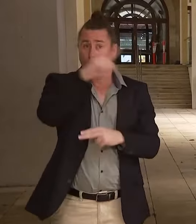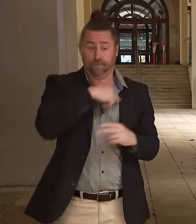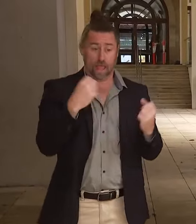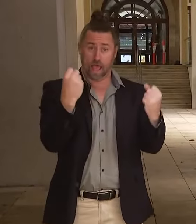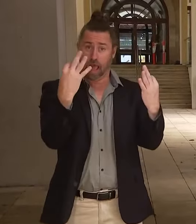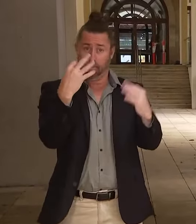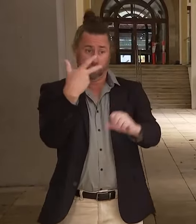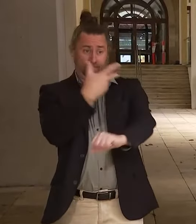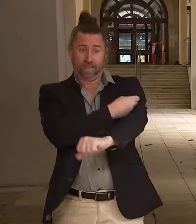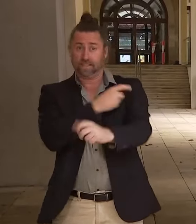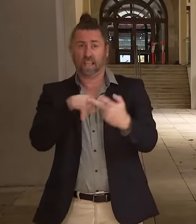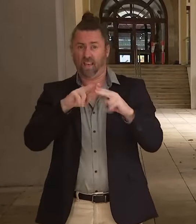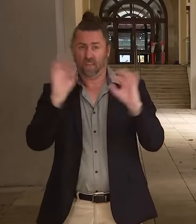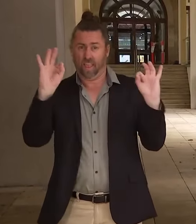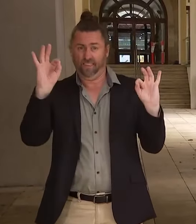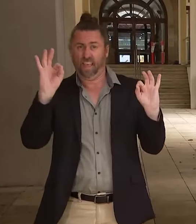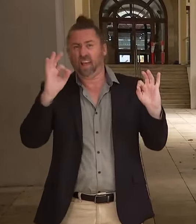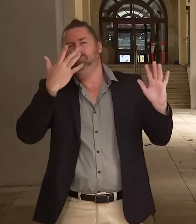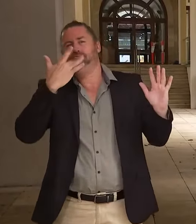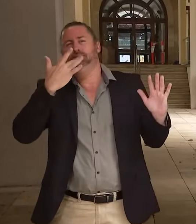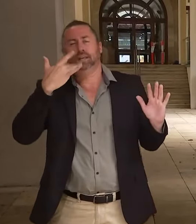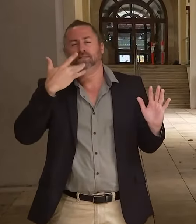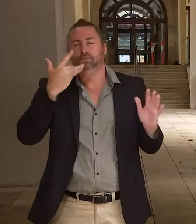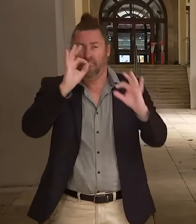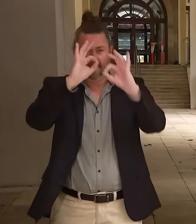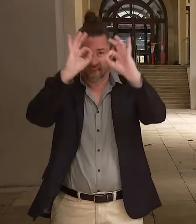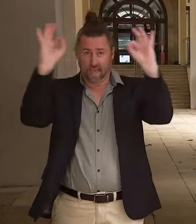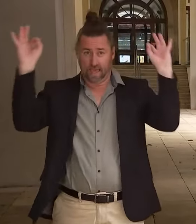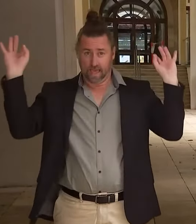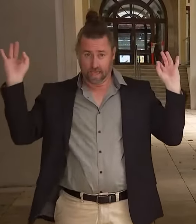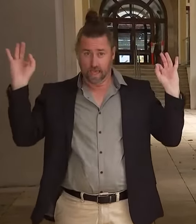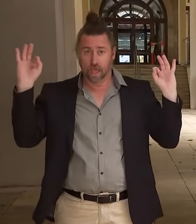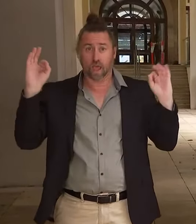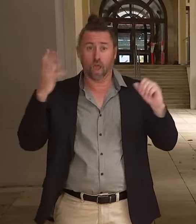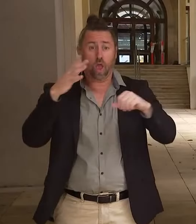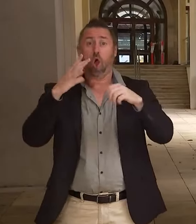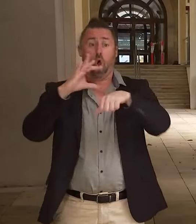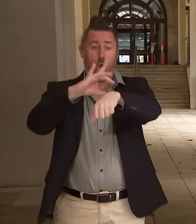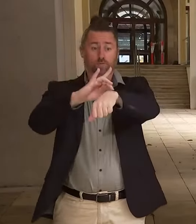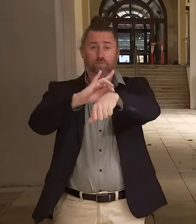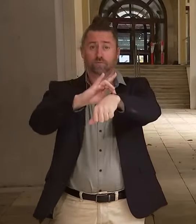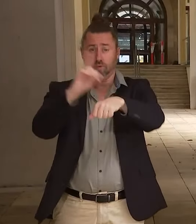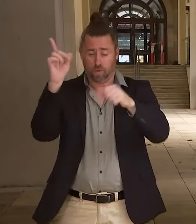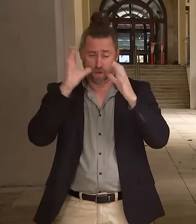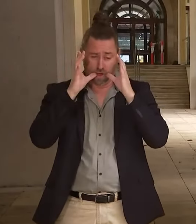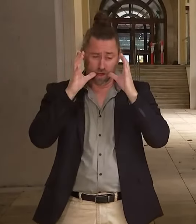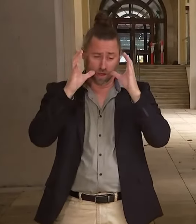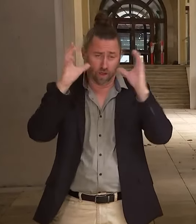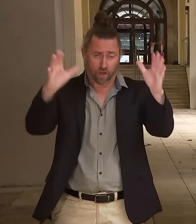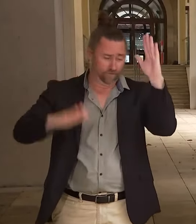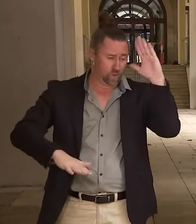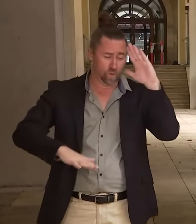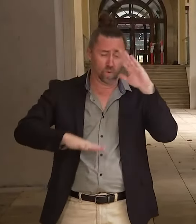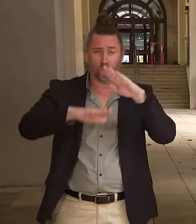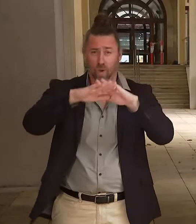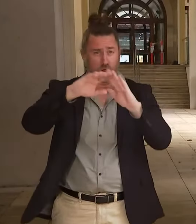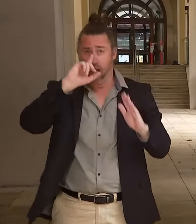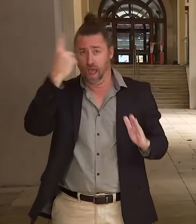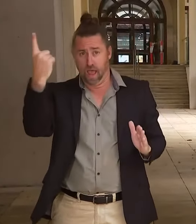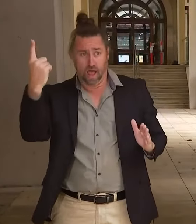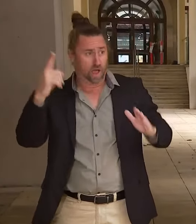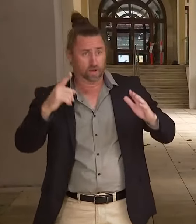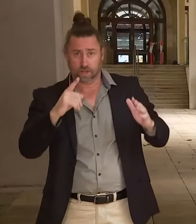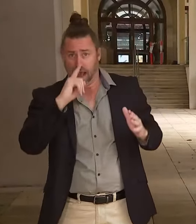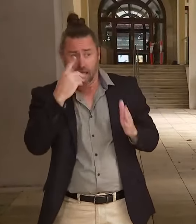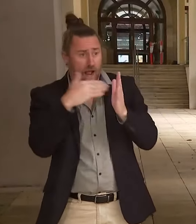as we've had in the last 12 months here in Queensland, we the health system would clearly be overwhelmed. It would be overwhelmed. But we've got